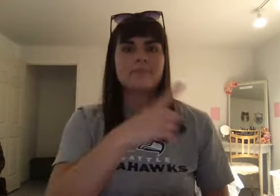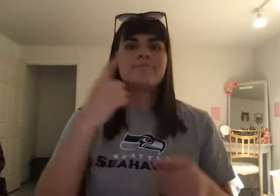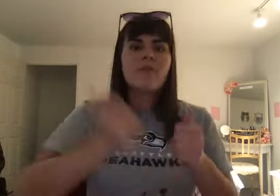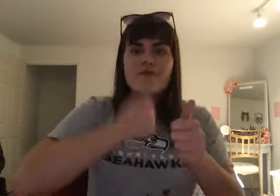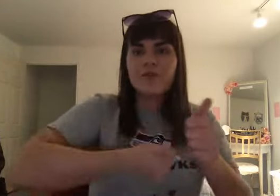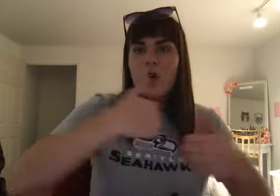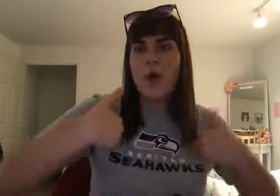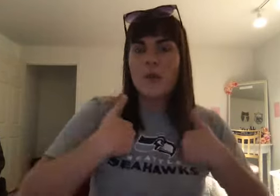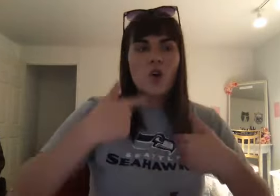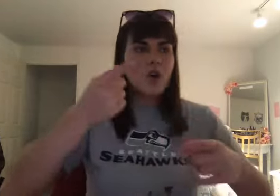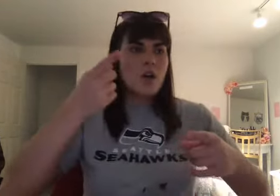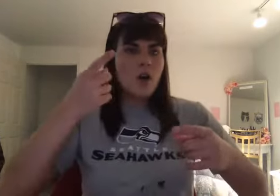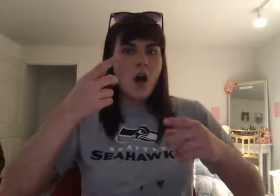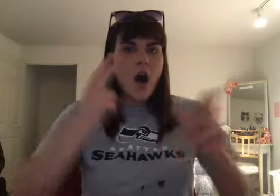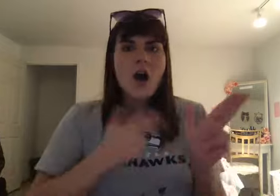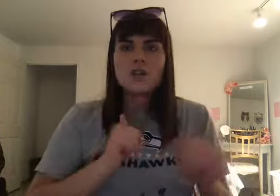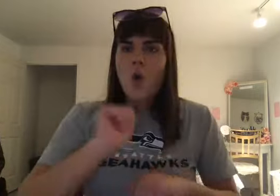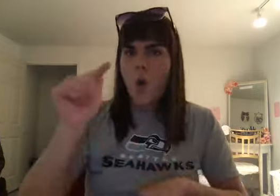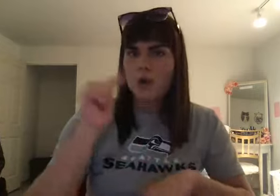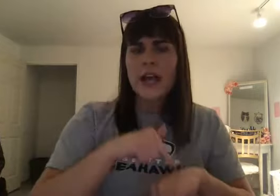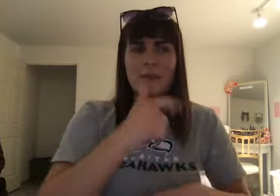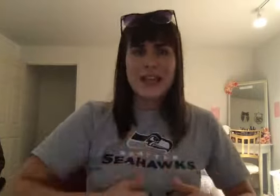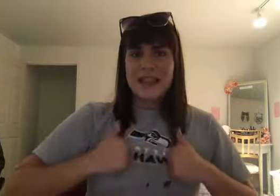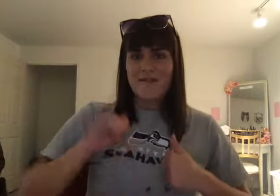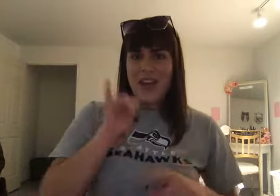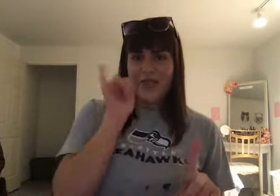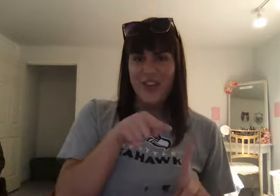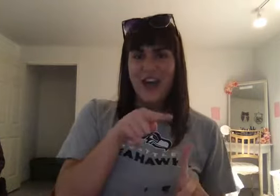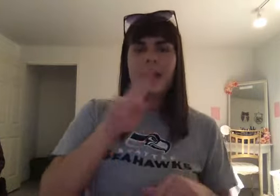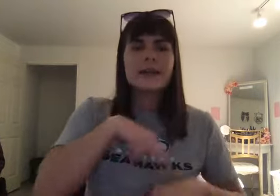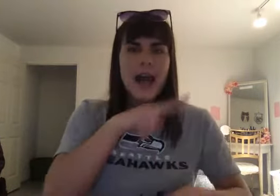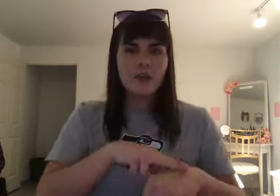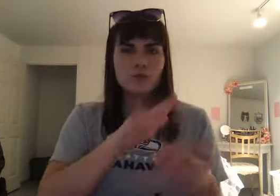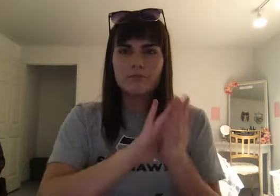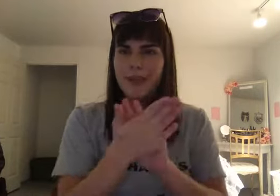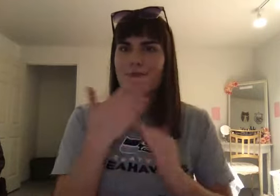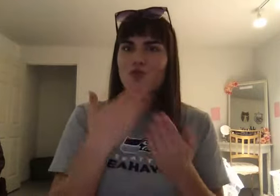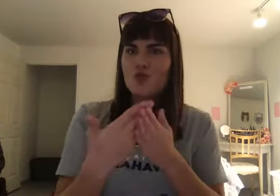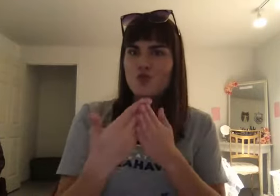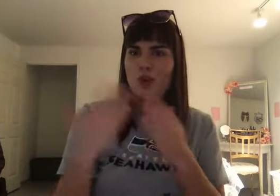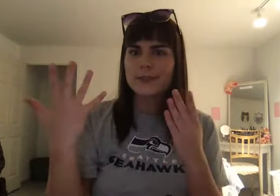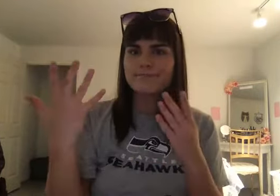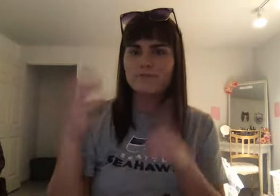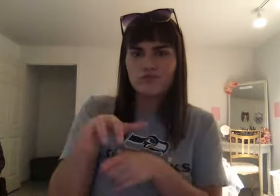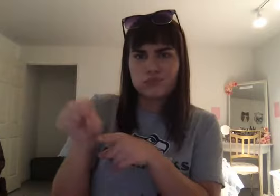constantly. Tracking. And when you live. In a lifestyle. Like that. You naturally. Become a good warrior. And. The origins. Of the